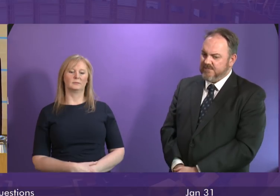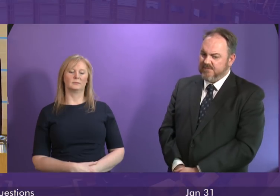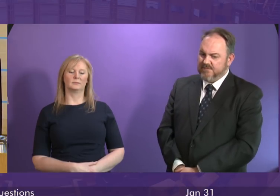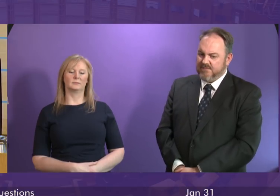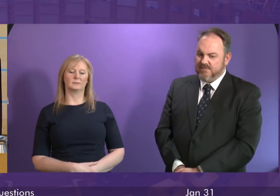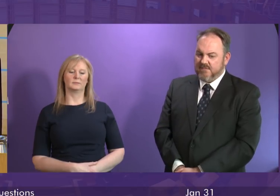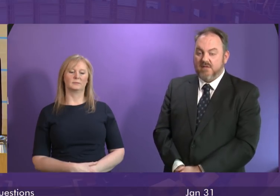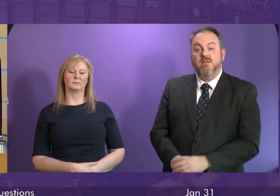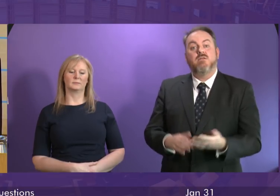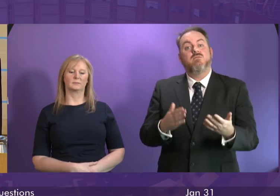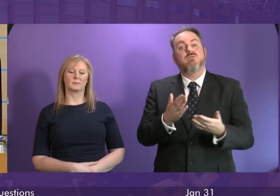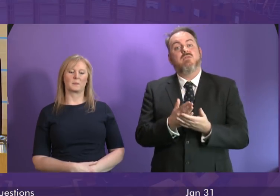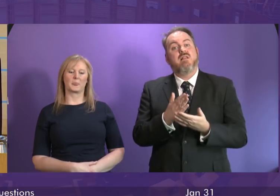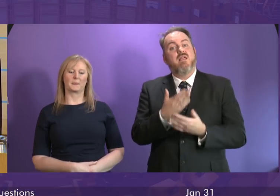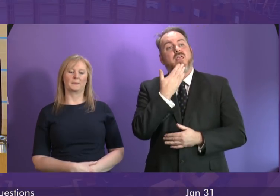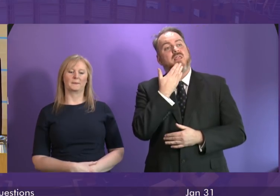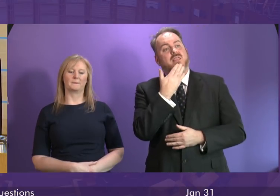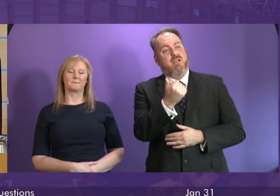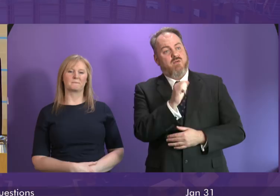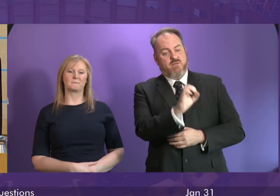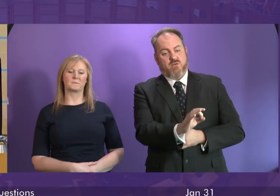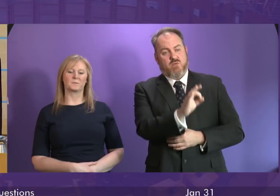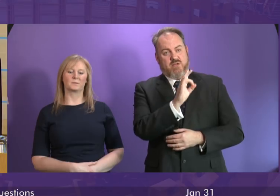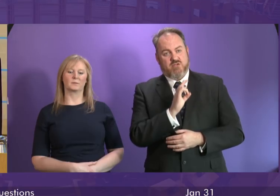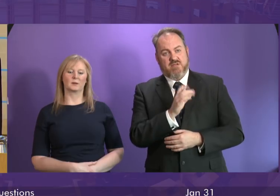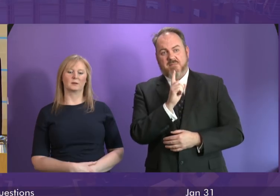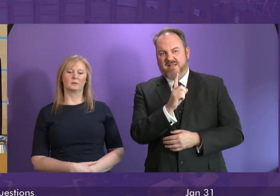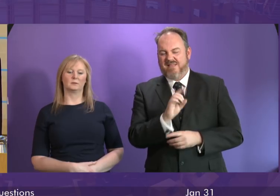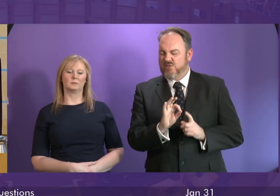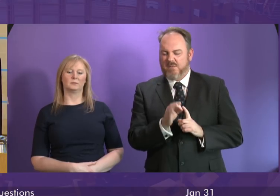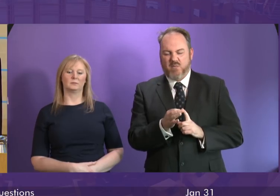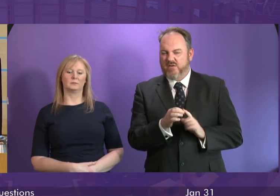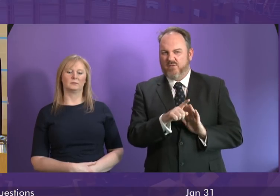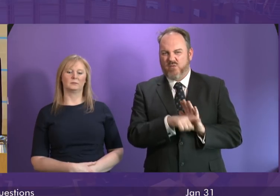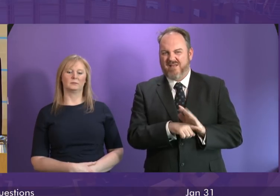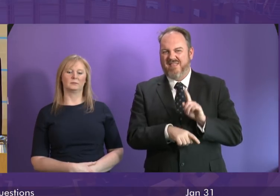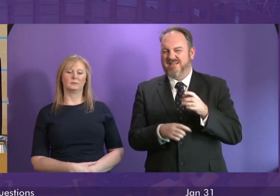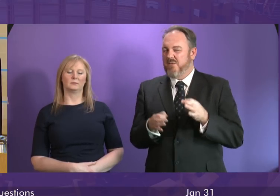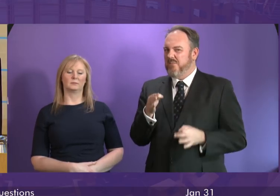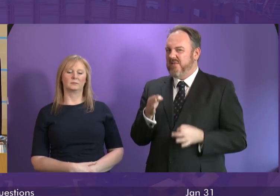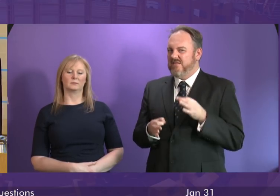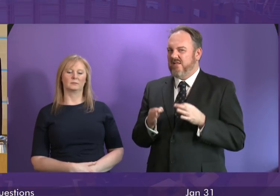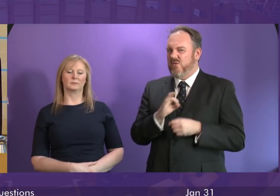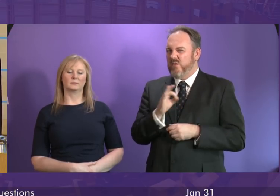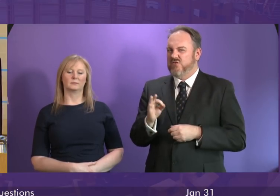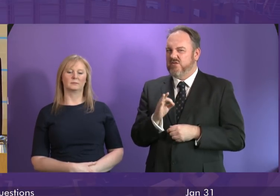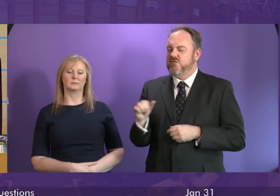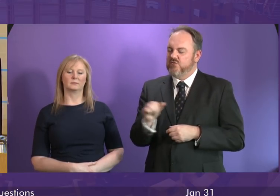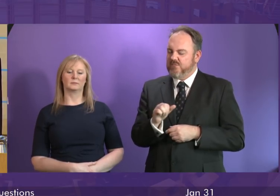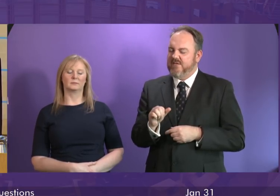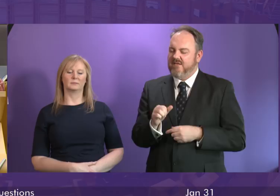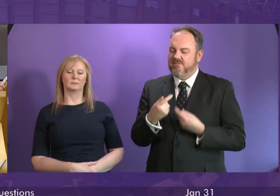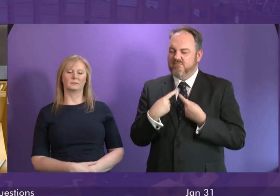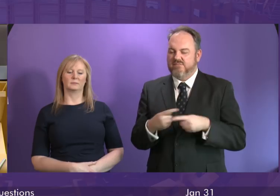I thank Joanne Lamond for asking that question however it's not a point of order it sounds like a political question to be raised either through the normal